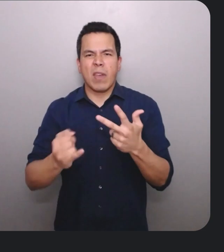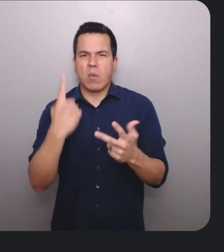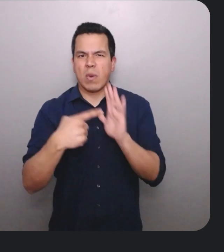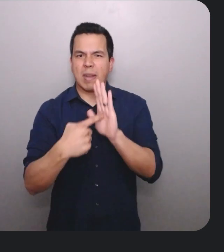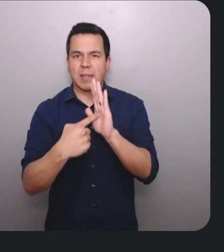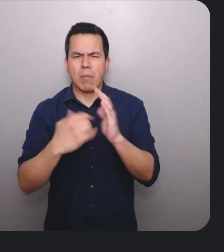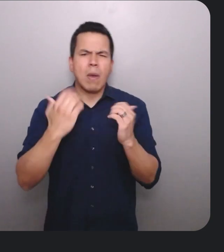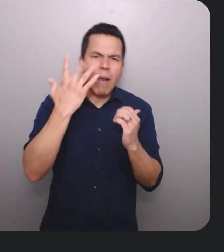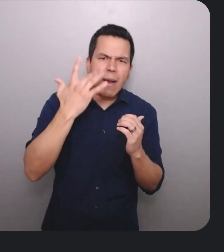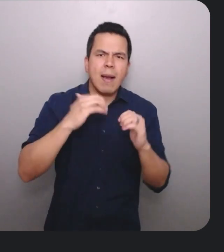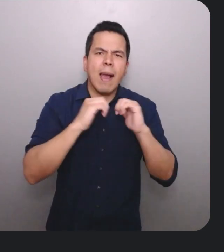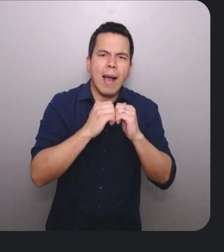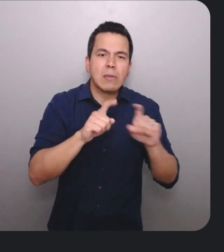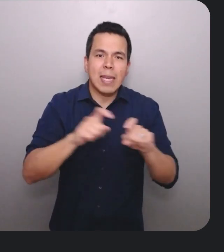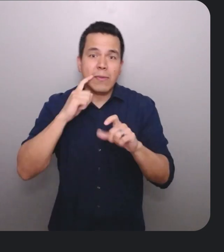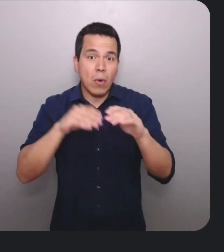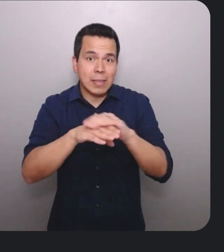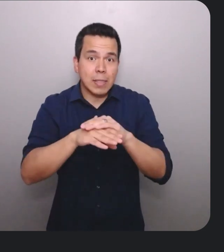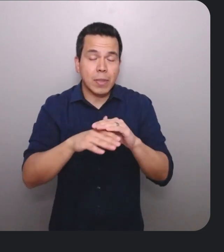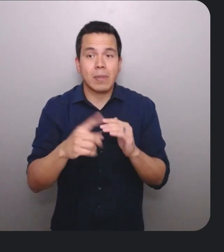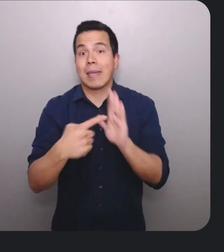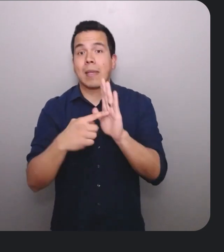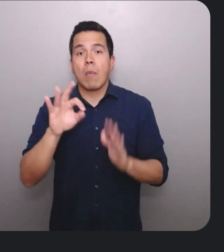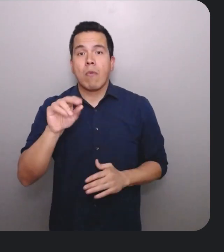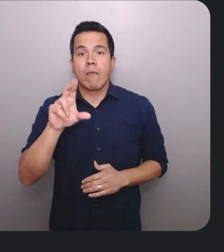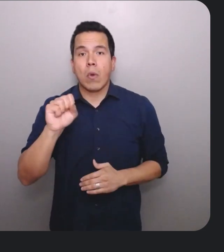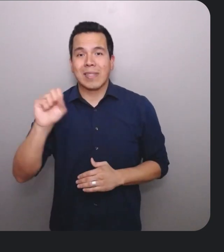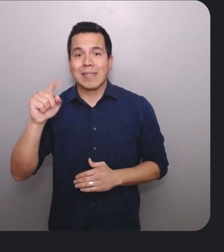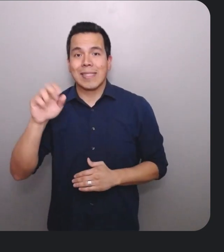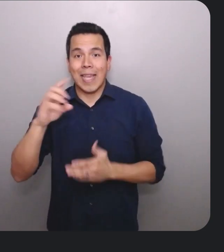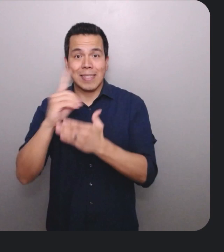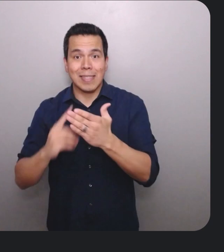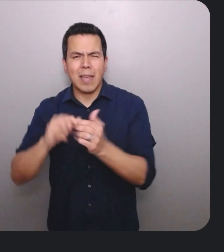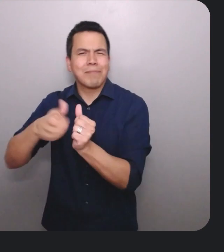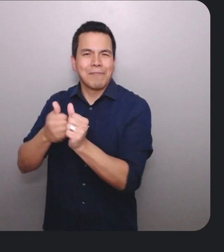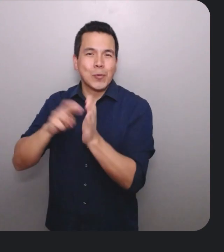I'll introduce an example of how and why we test our designs for accessibility, like in the new focus state design through research.